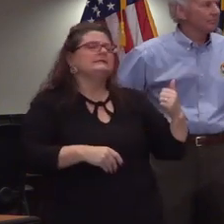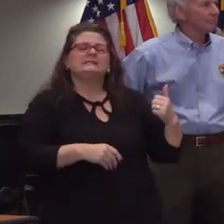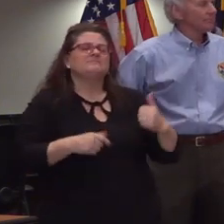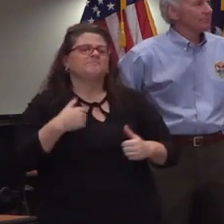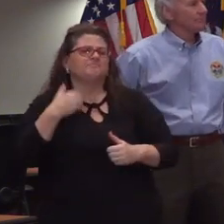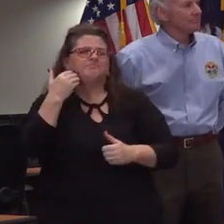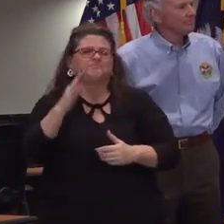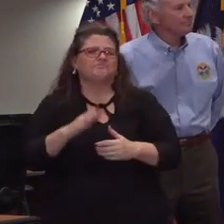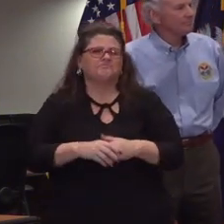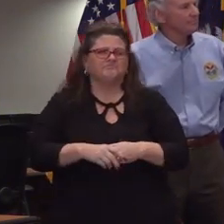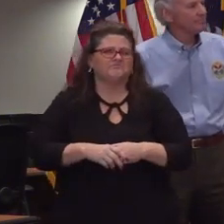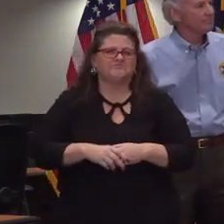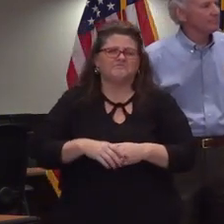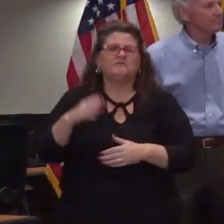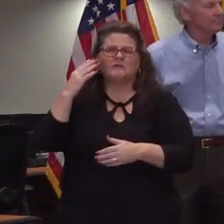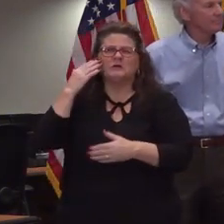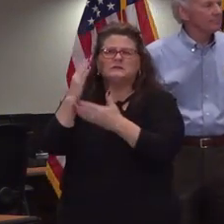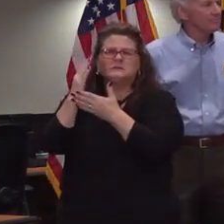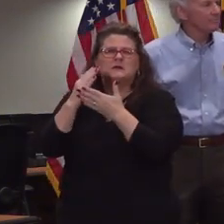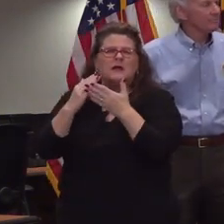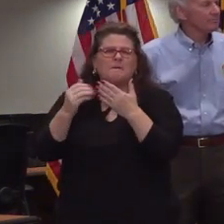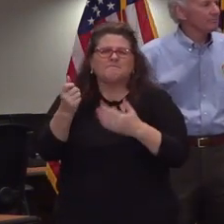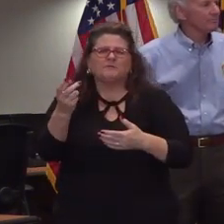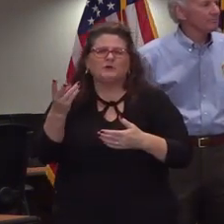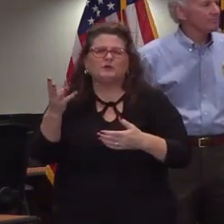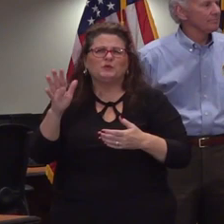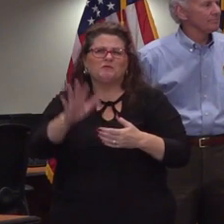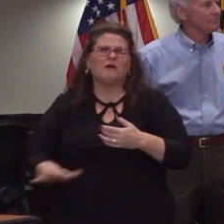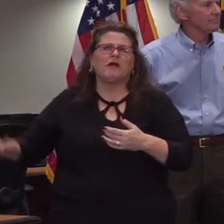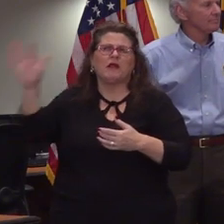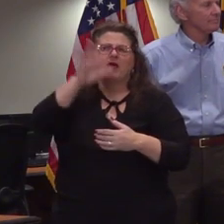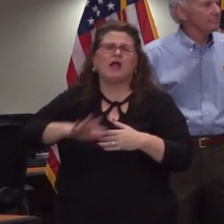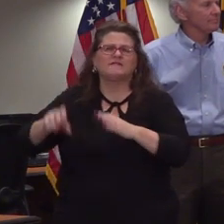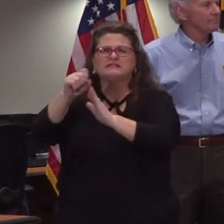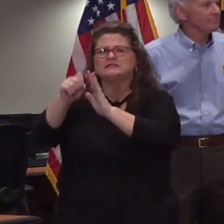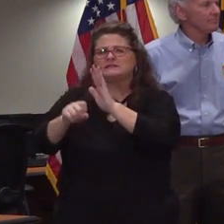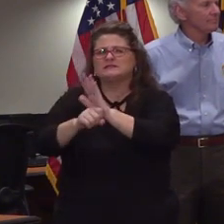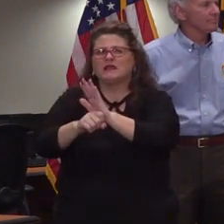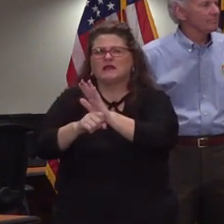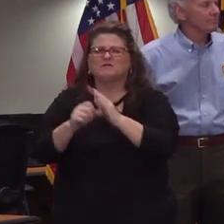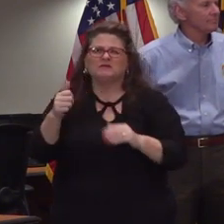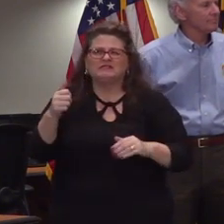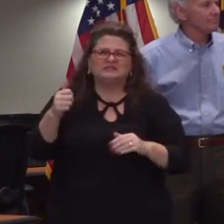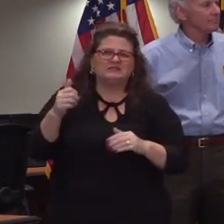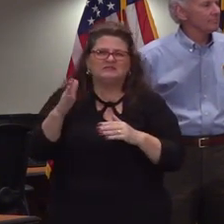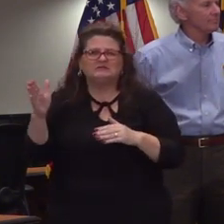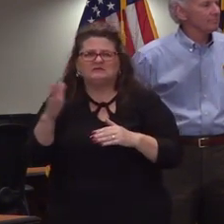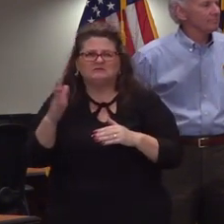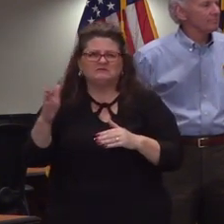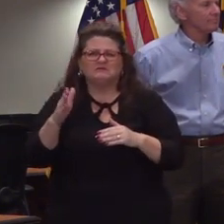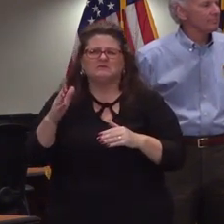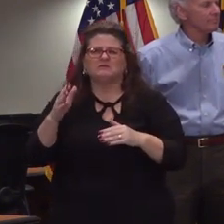don't have an exact number there have been a handful across the state uh we have worked very closely with DHEC and followed their